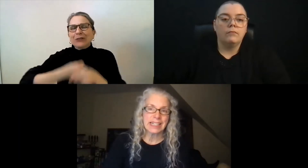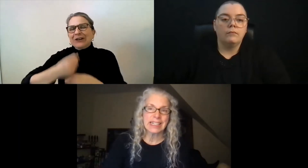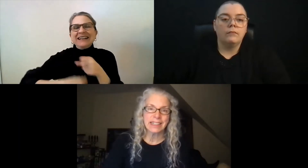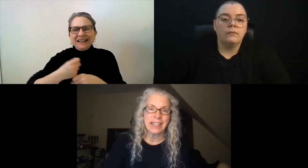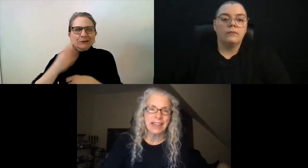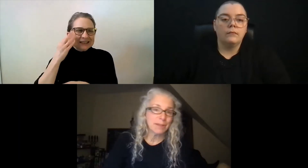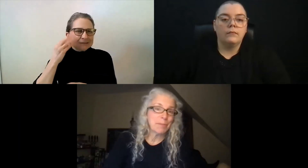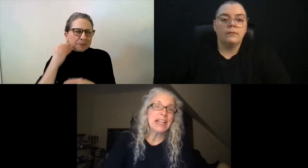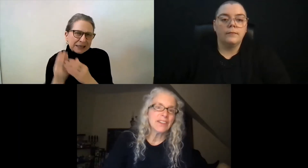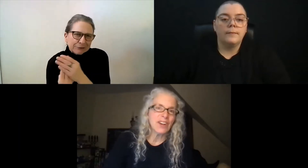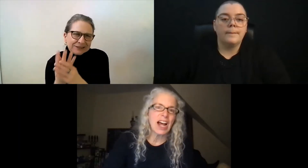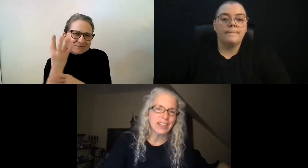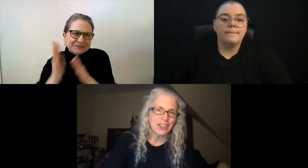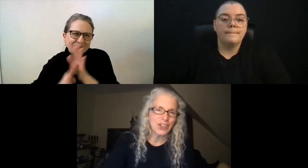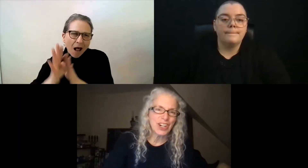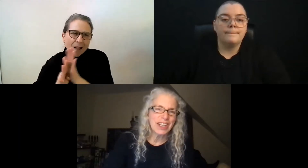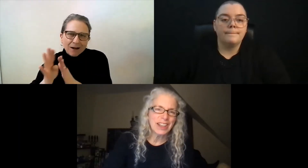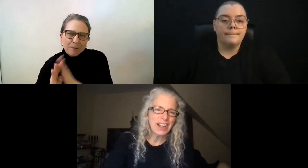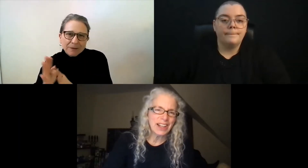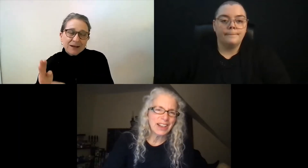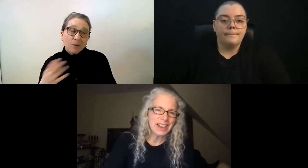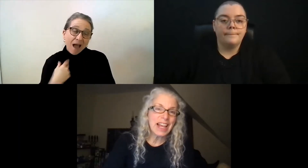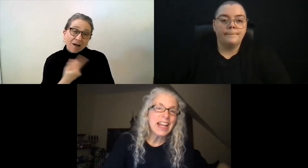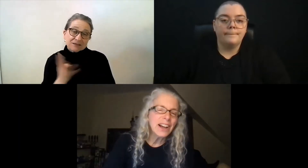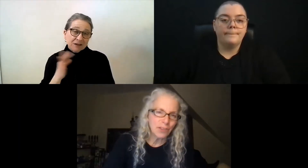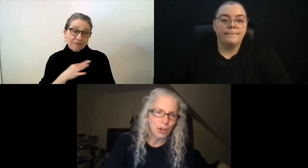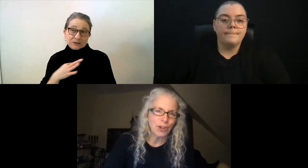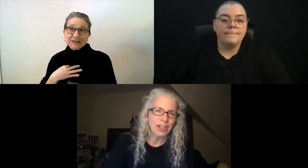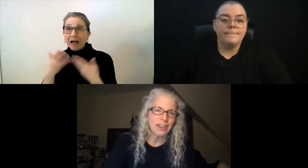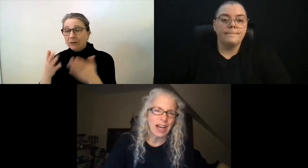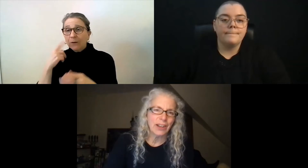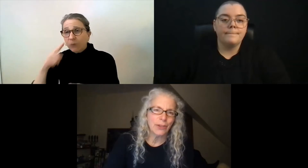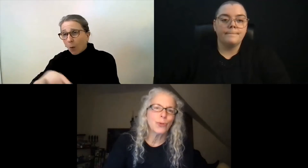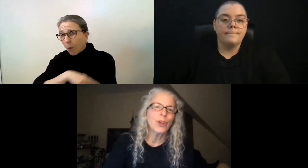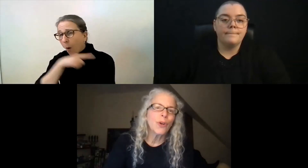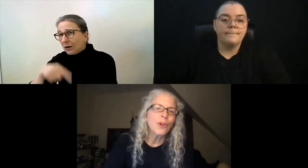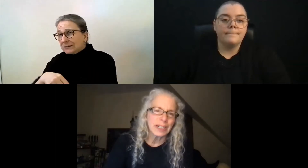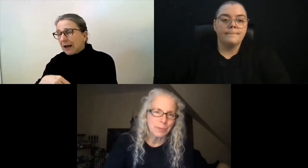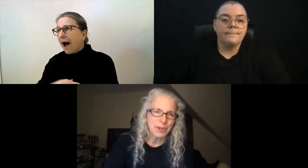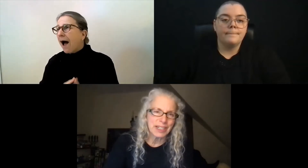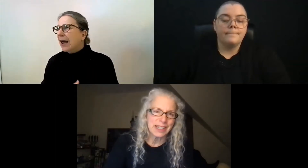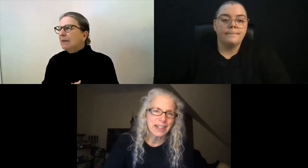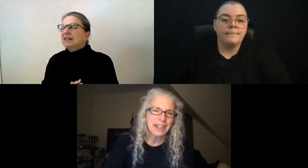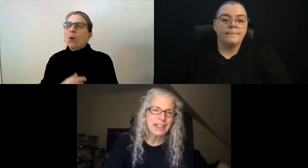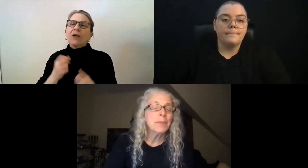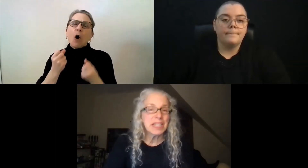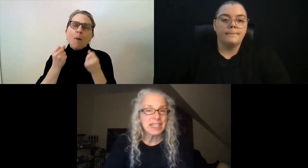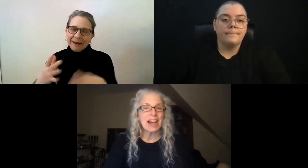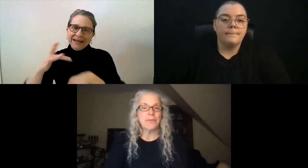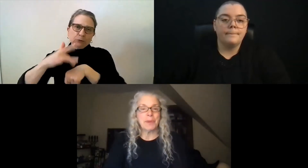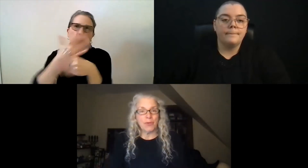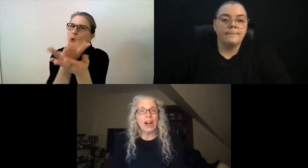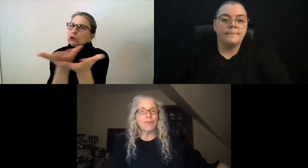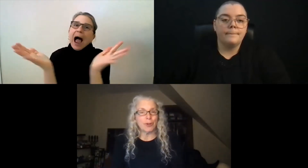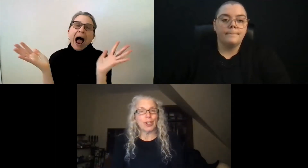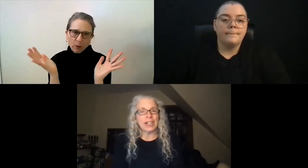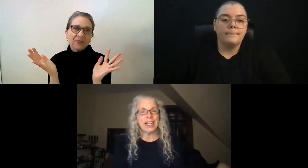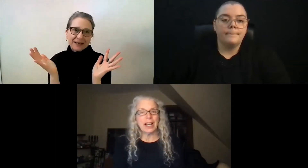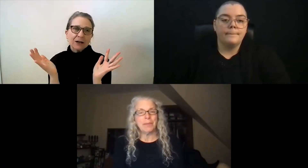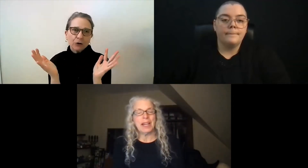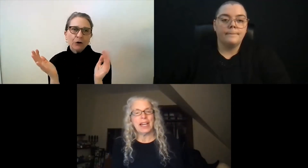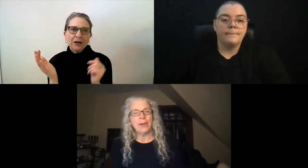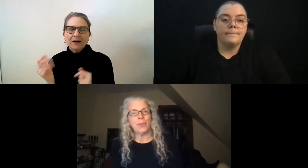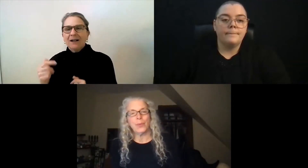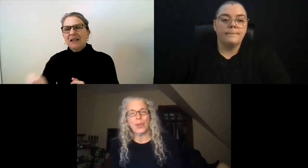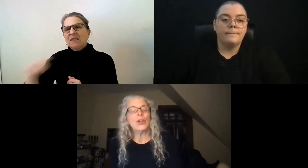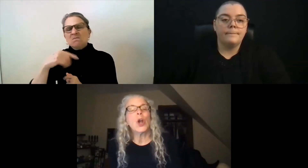lot of the skills and this base of knowledge. They have learned a lot through their own experience. Some of the staff have been around for a long